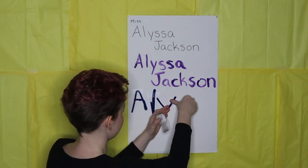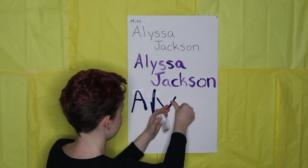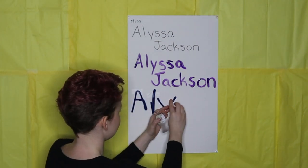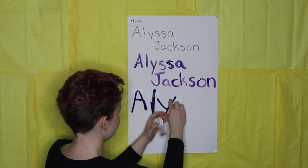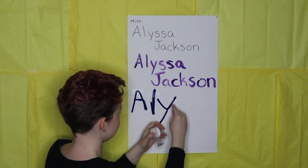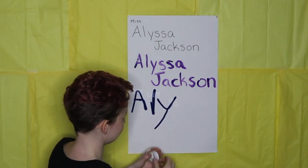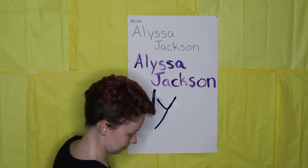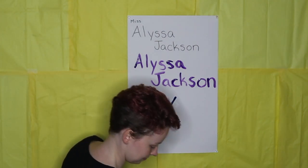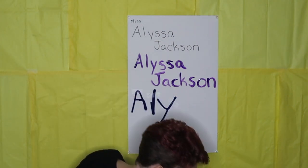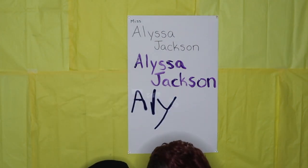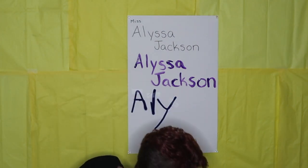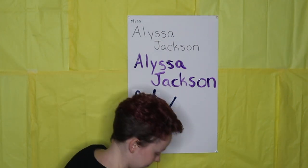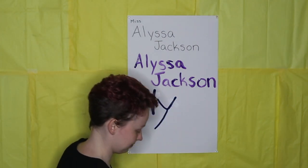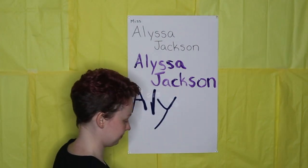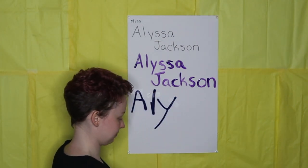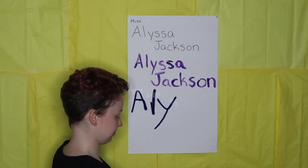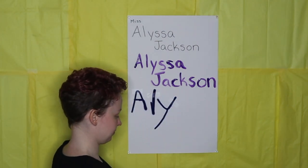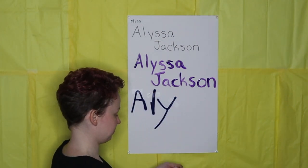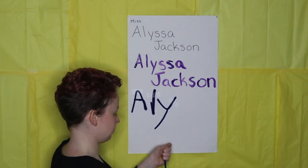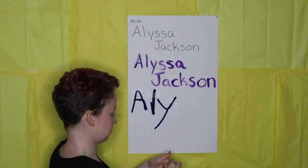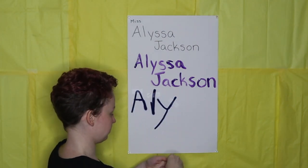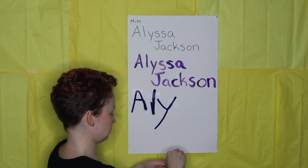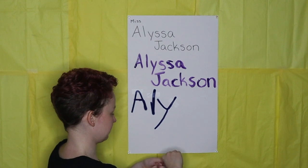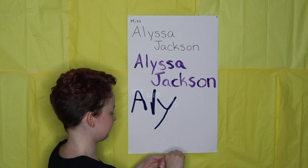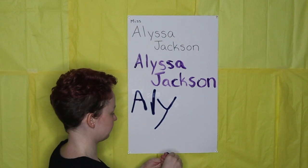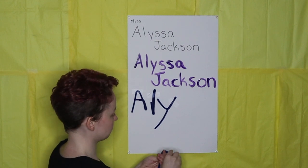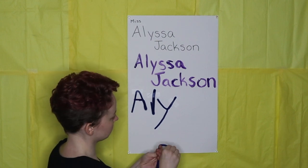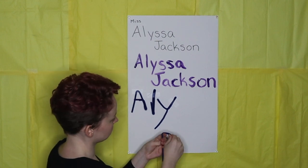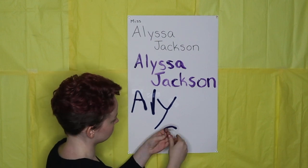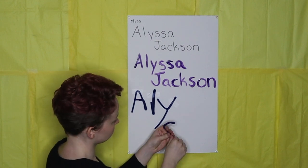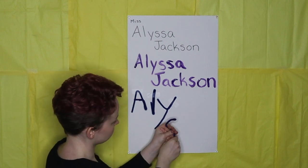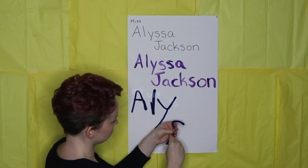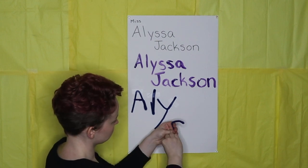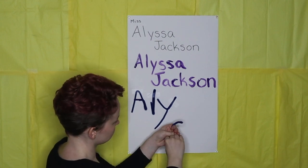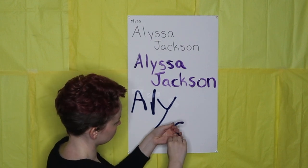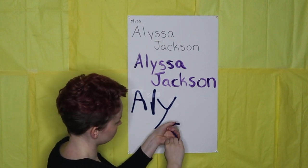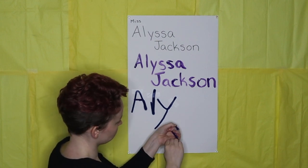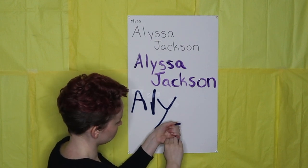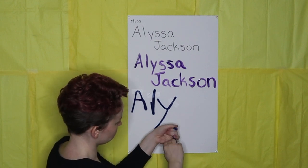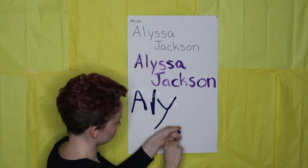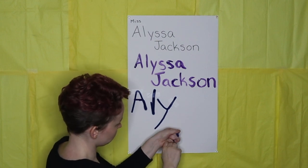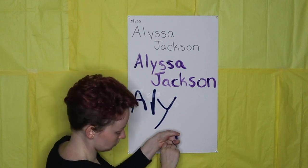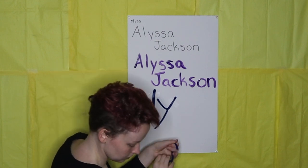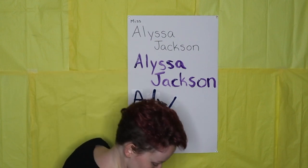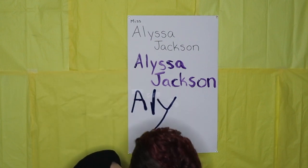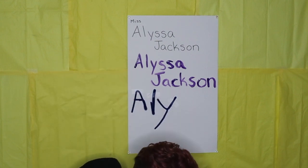Just 73! Tell me how much! My loving life! Just 73!